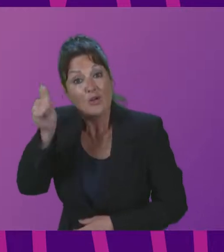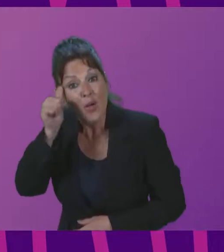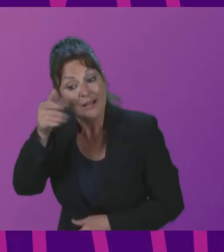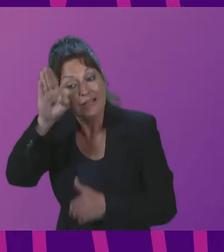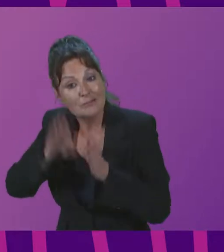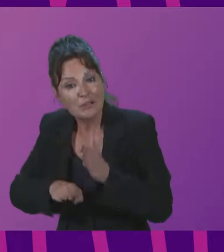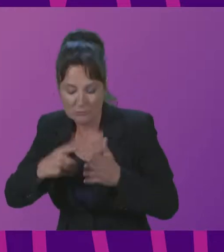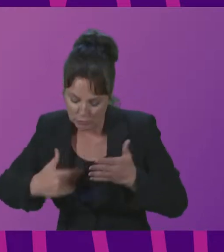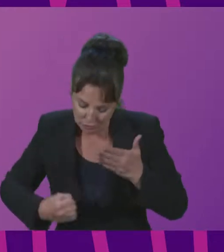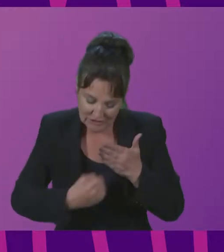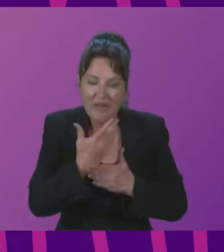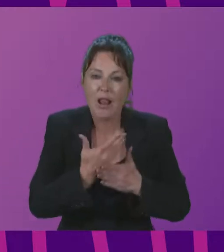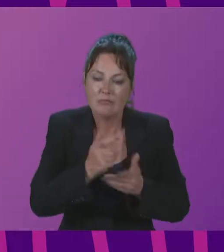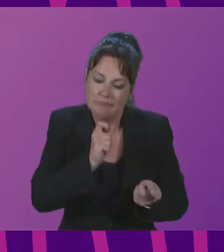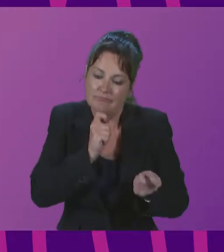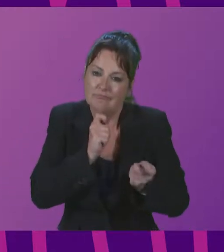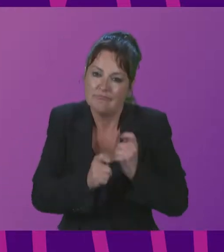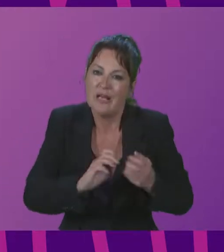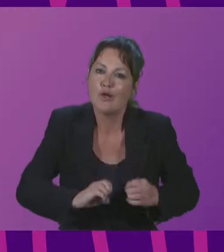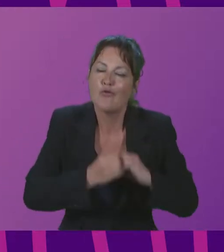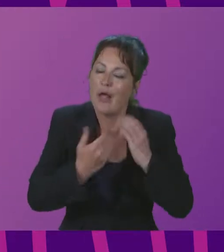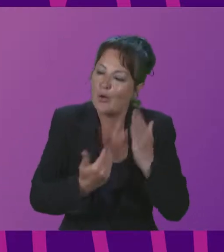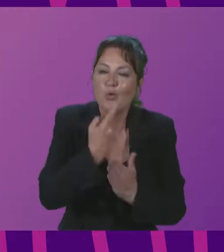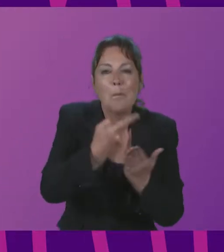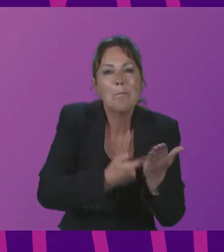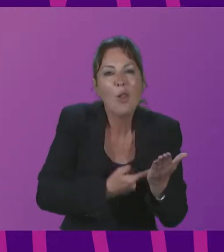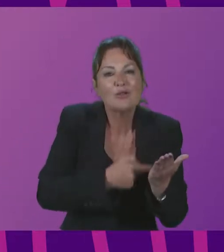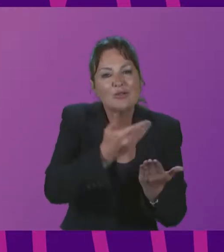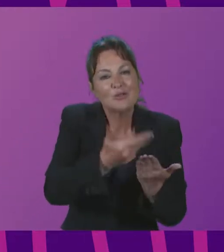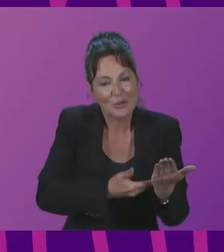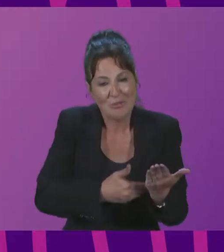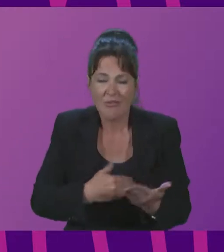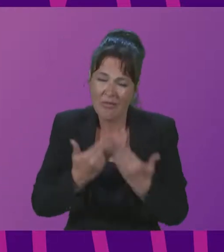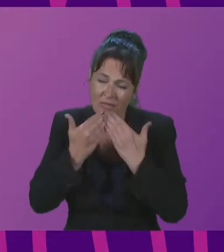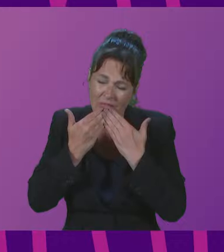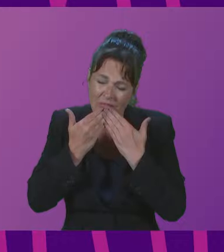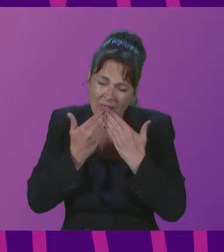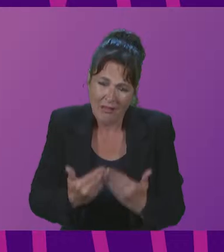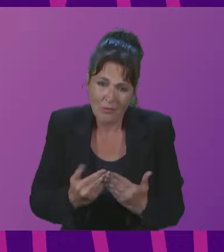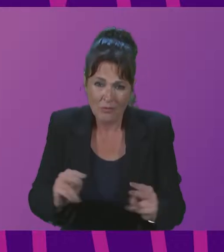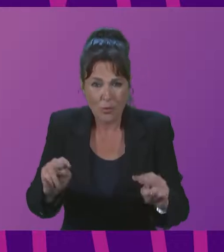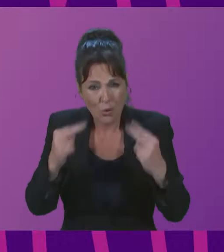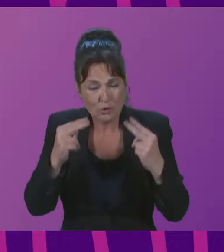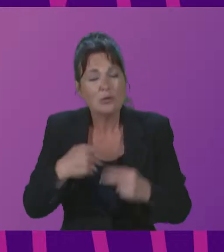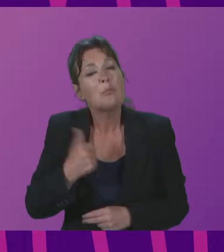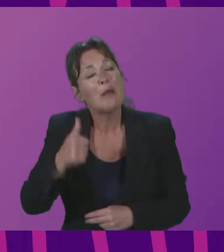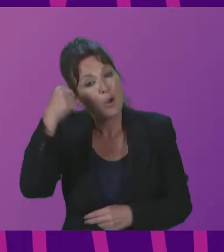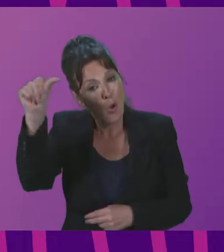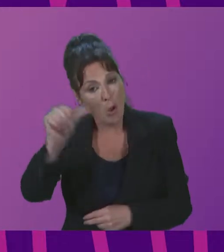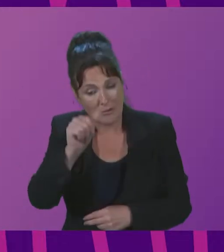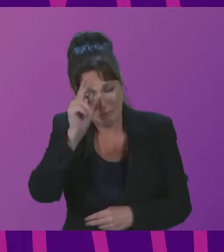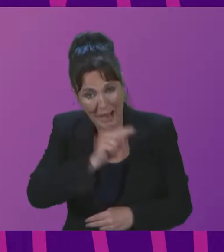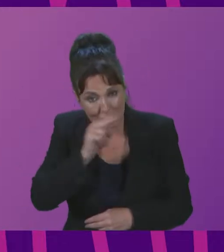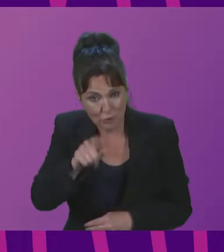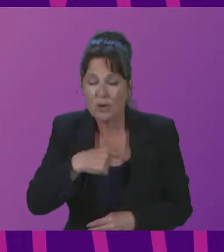national culture and heritage. Thank you to you all for your listening. May God bless you and may